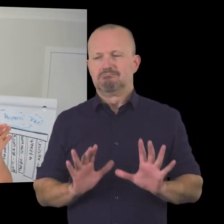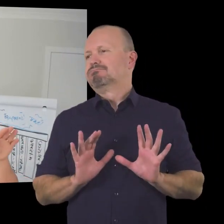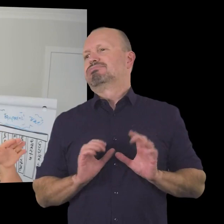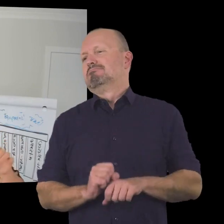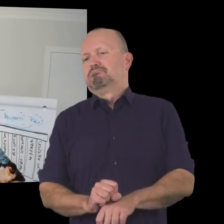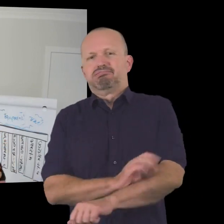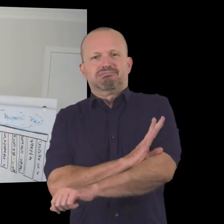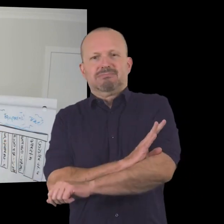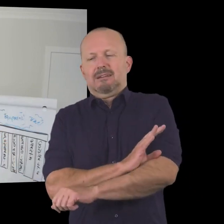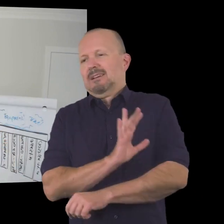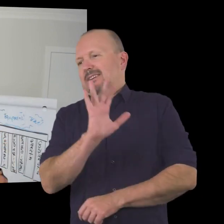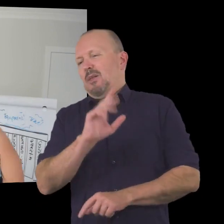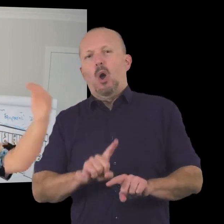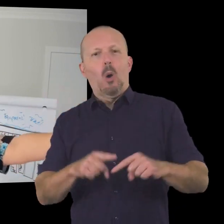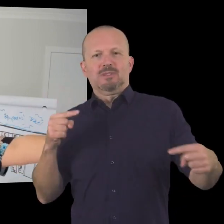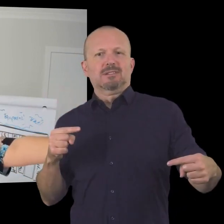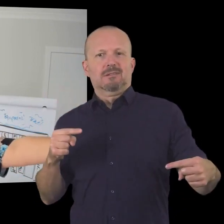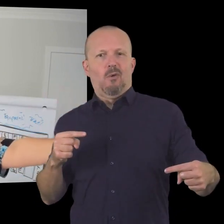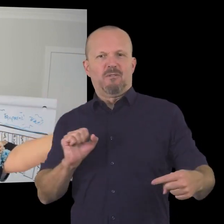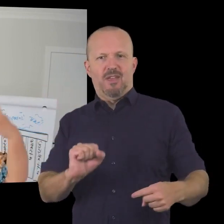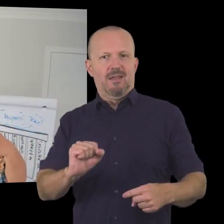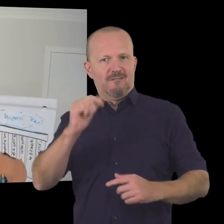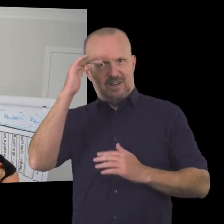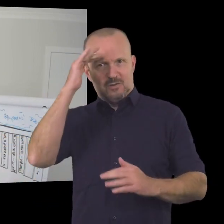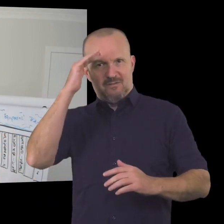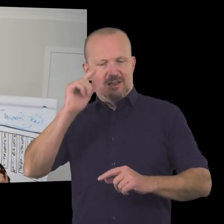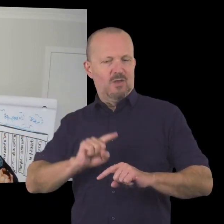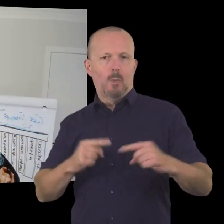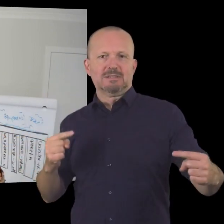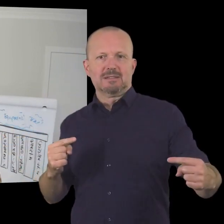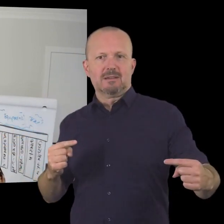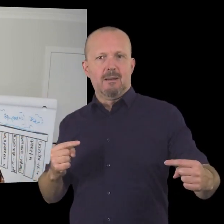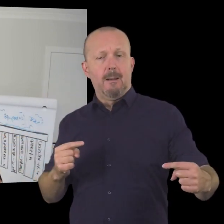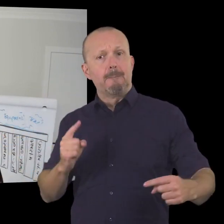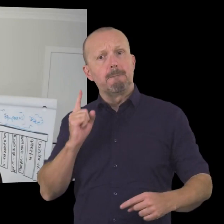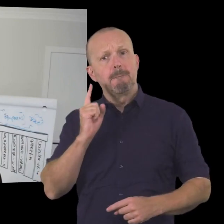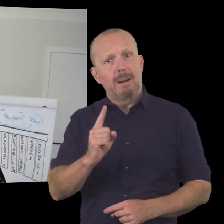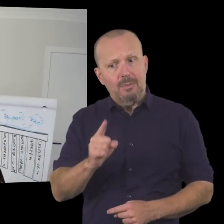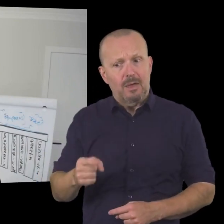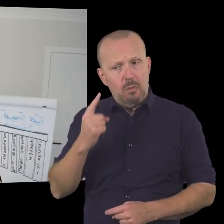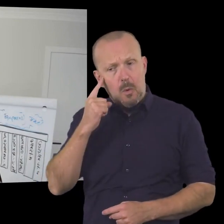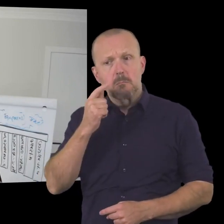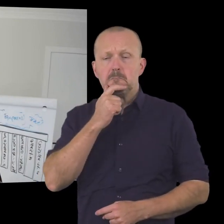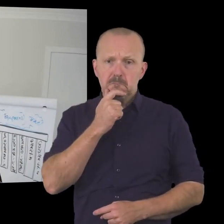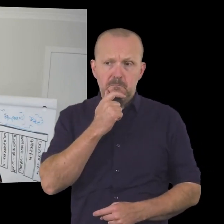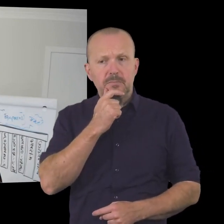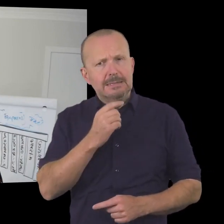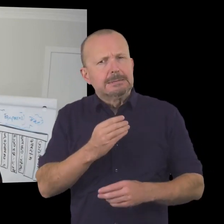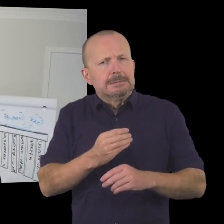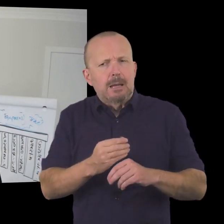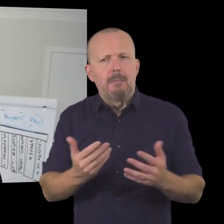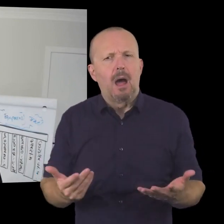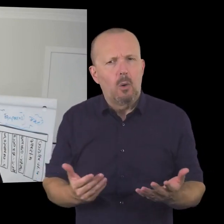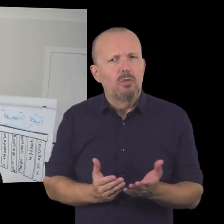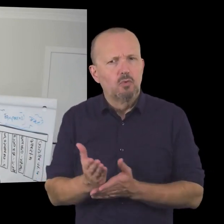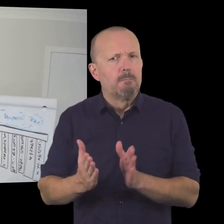that's very very uh as far from what they wanted to do as you can possibly get but they did feel that there was an opportunity for them